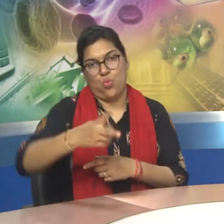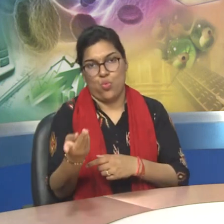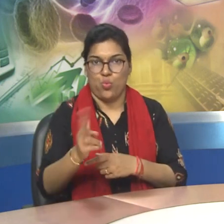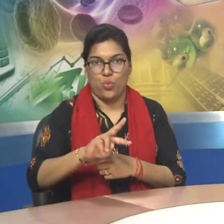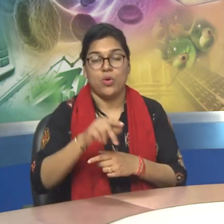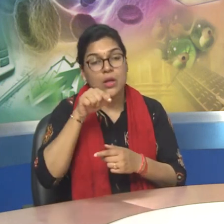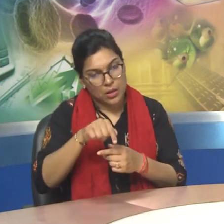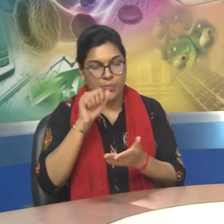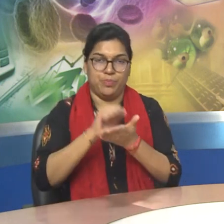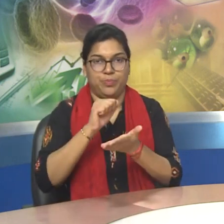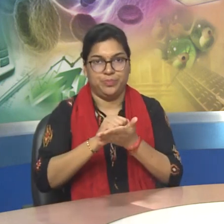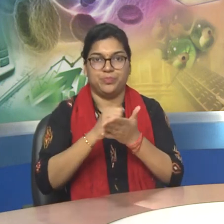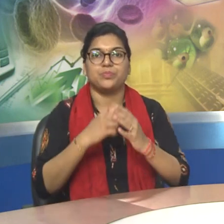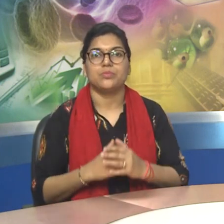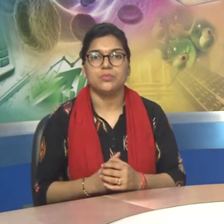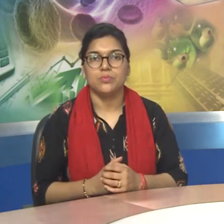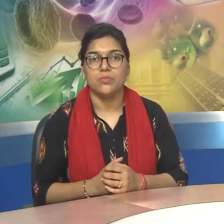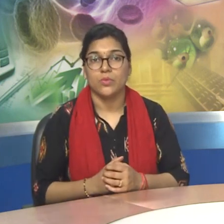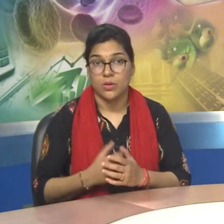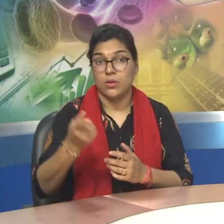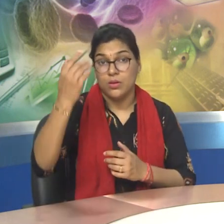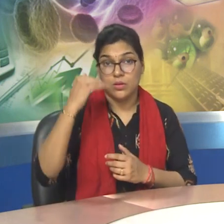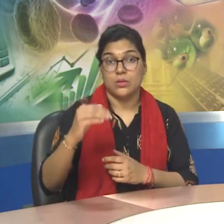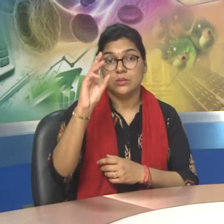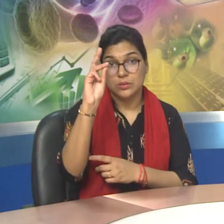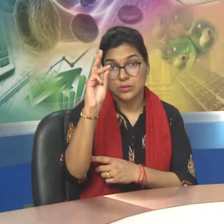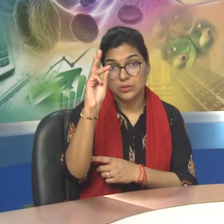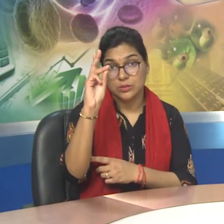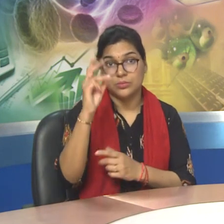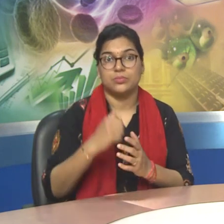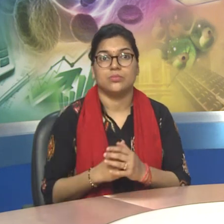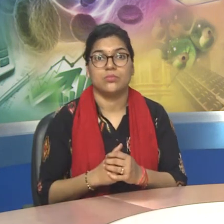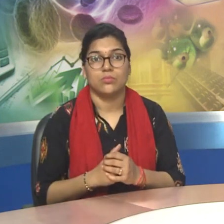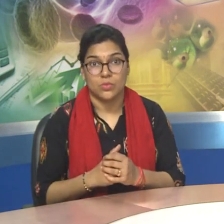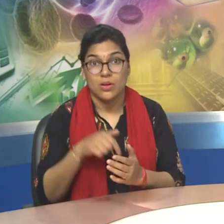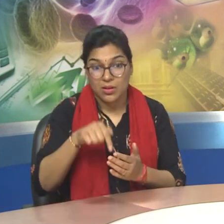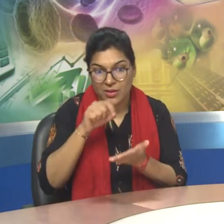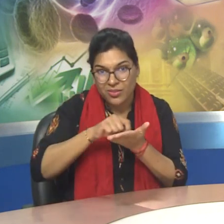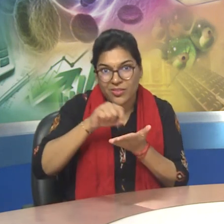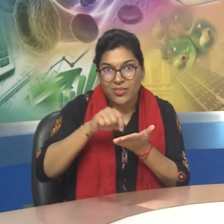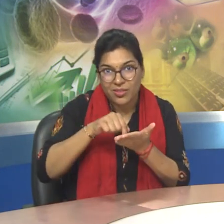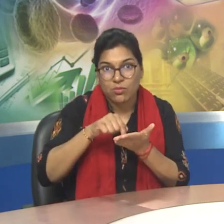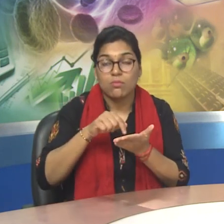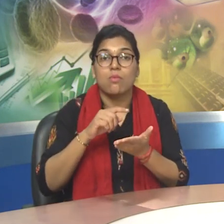3. Articles cover industry trends,